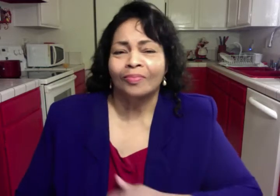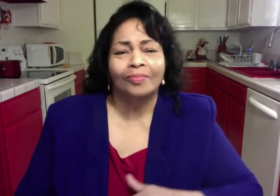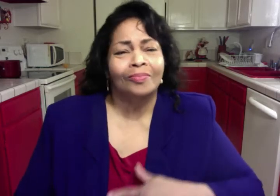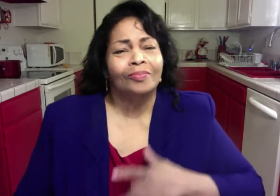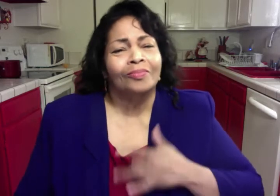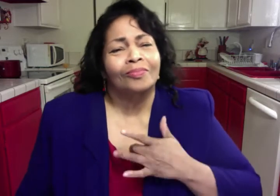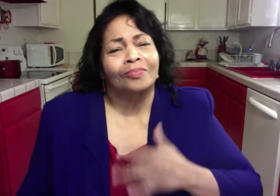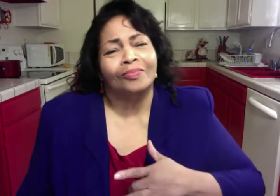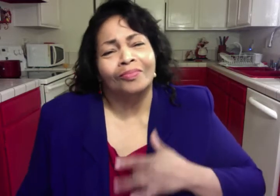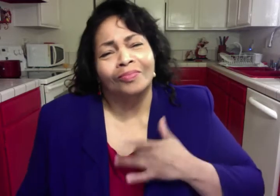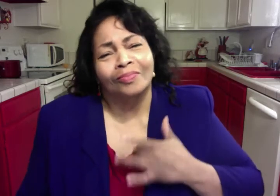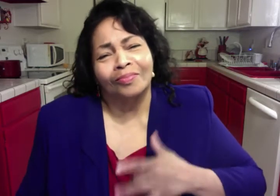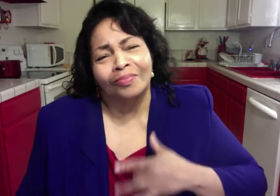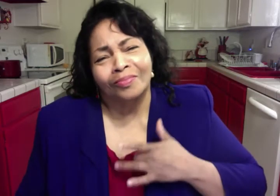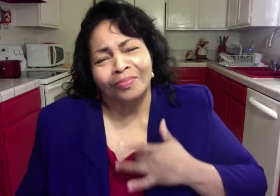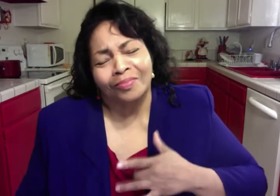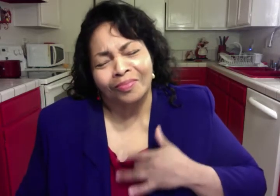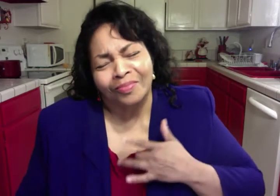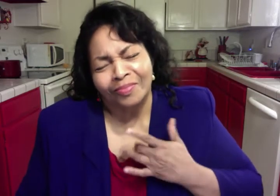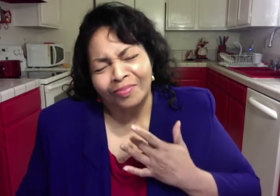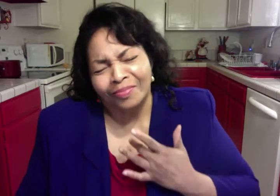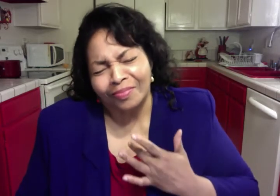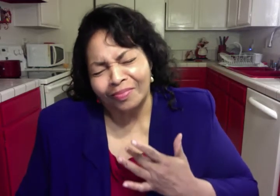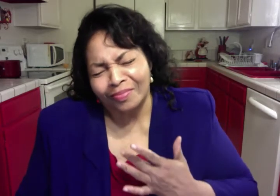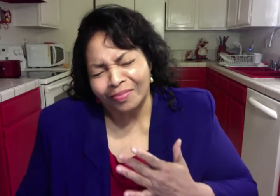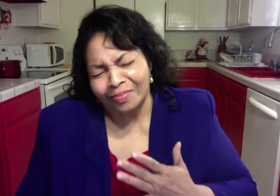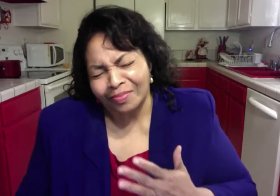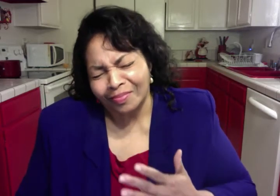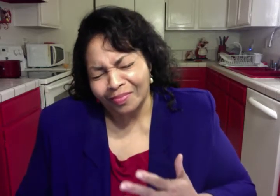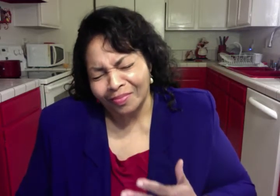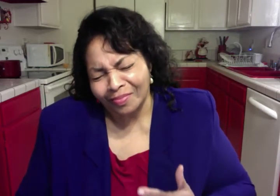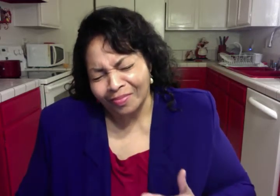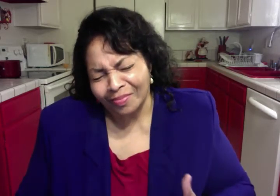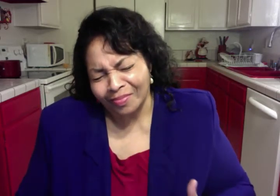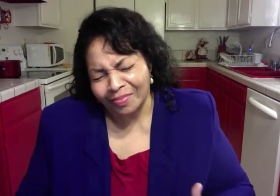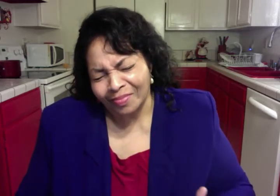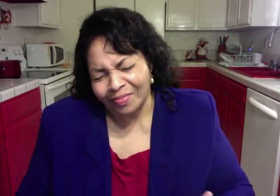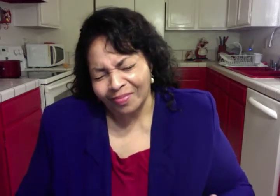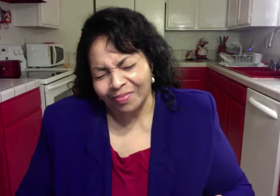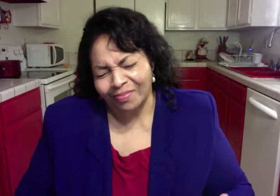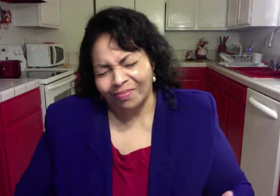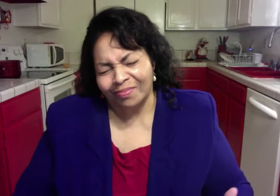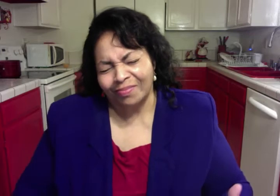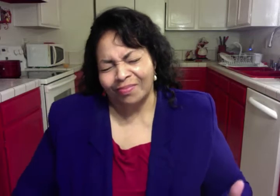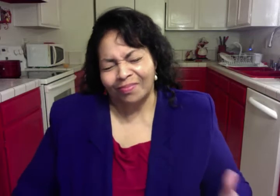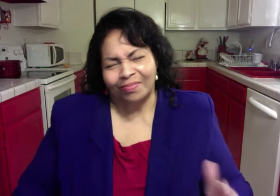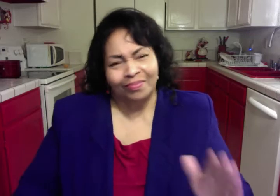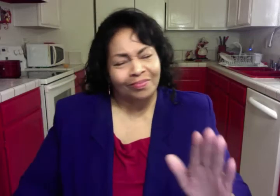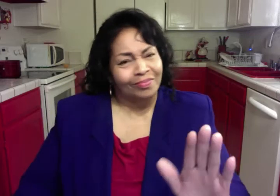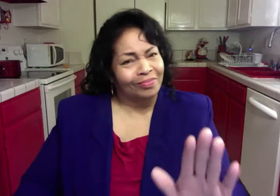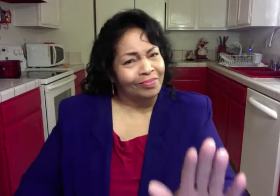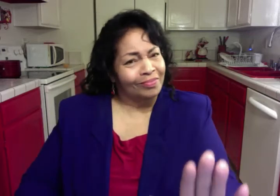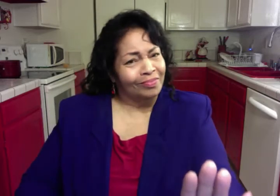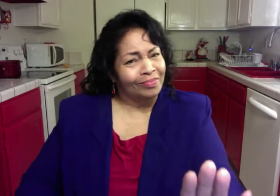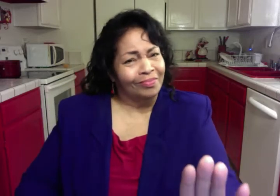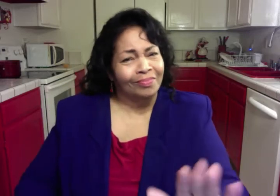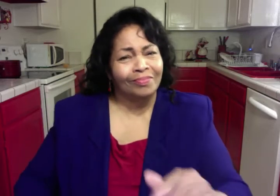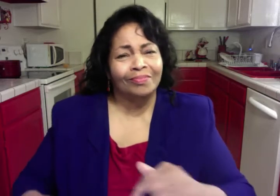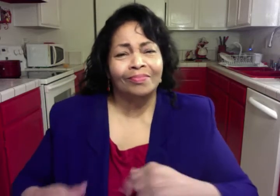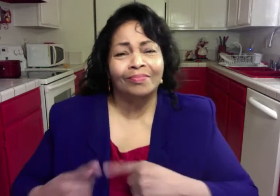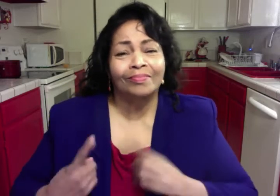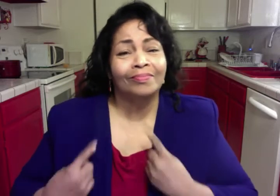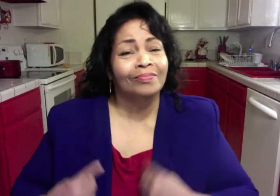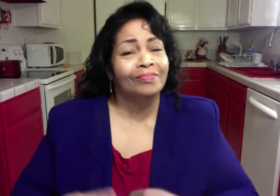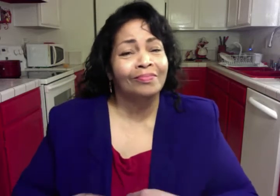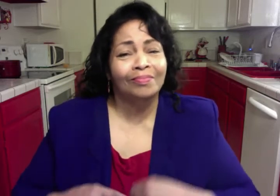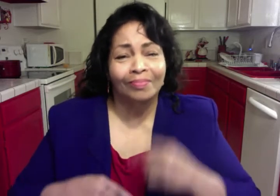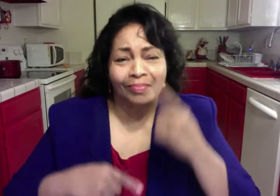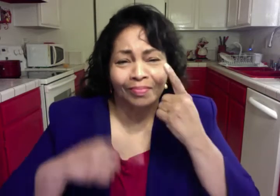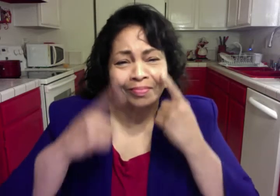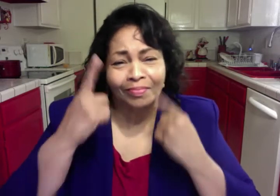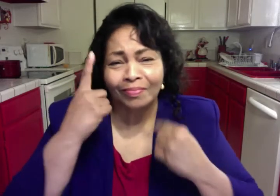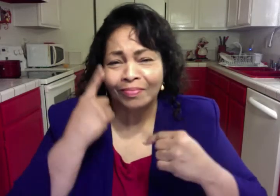of death For the time we put on